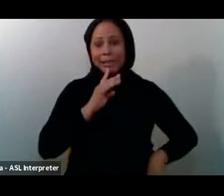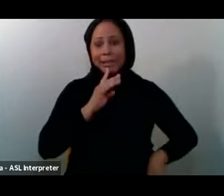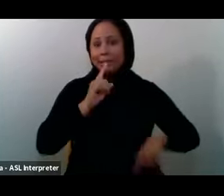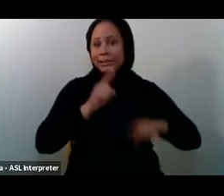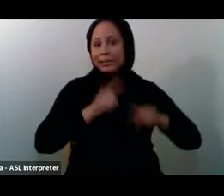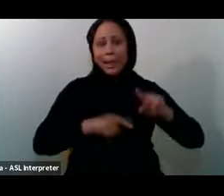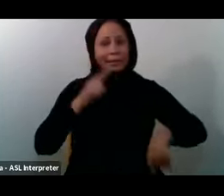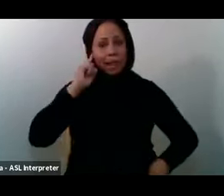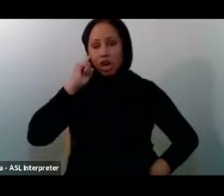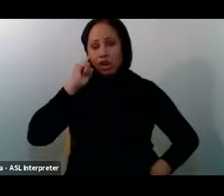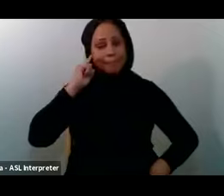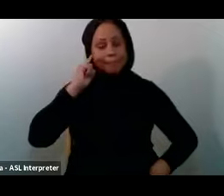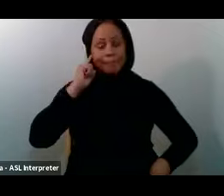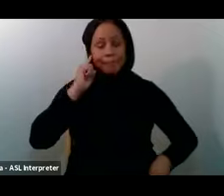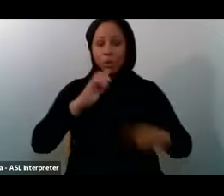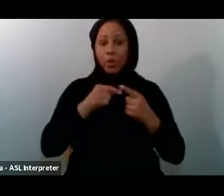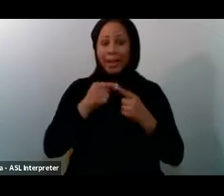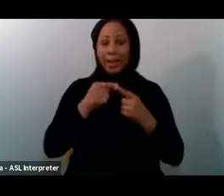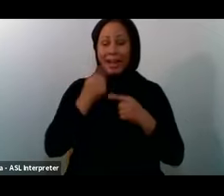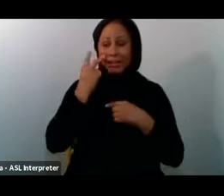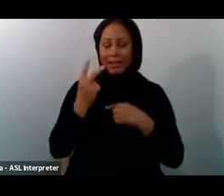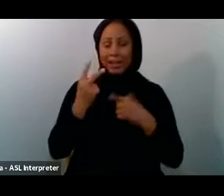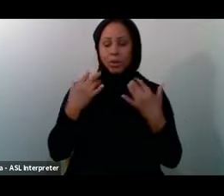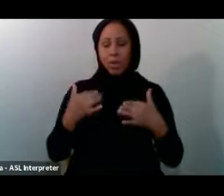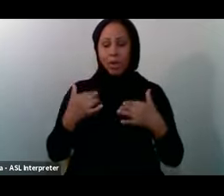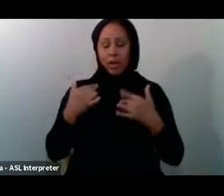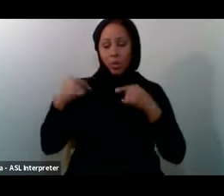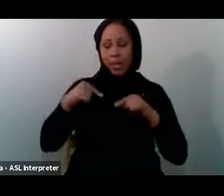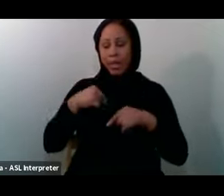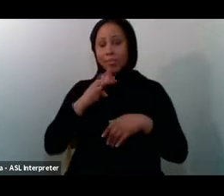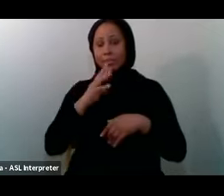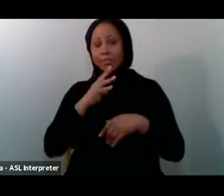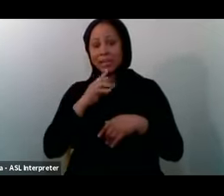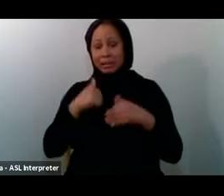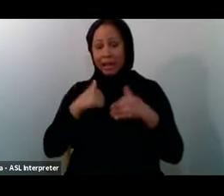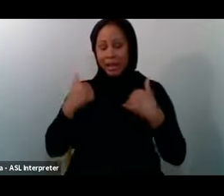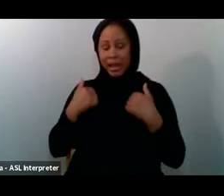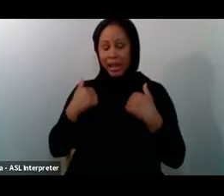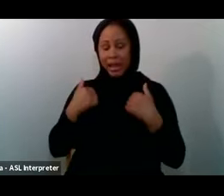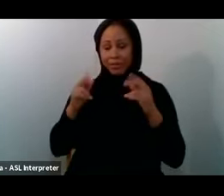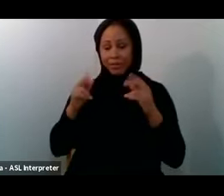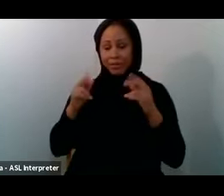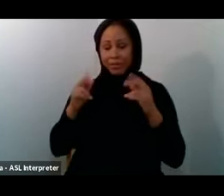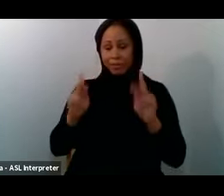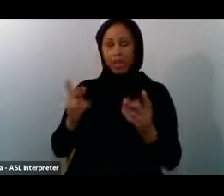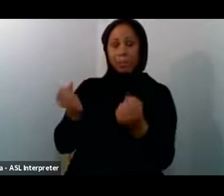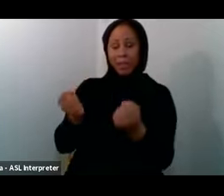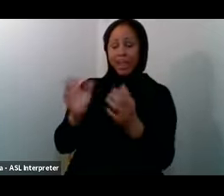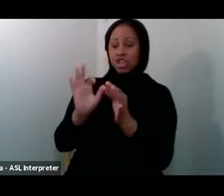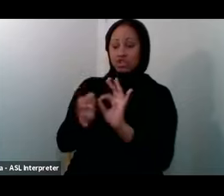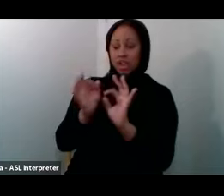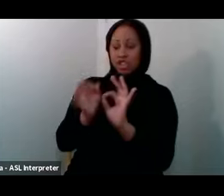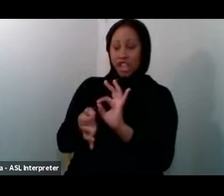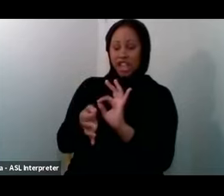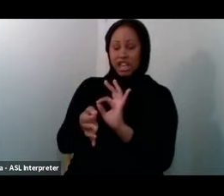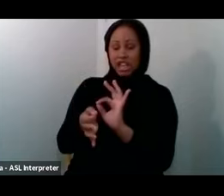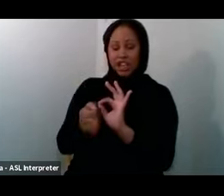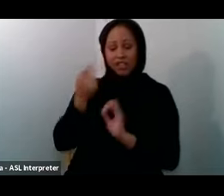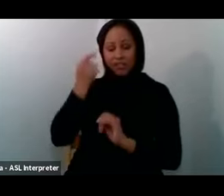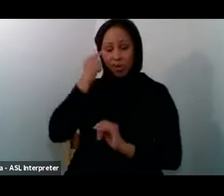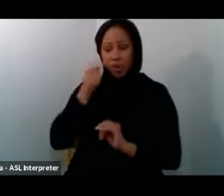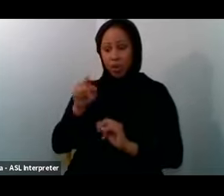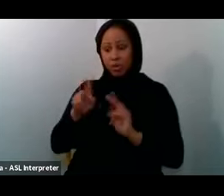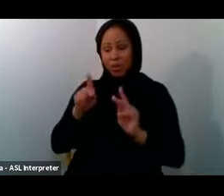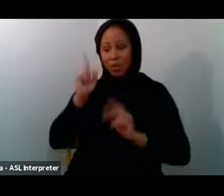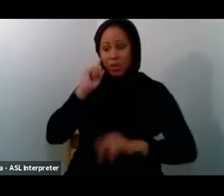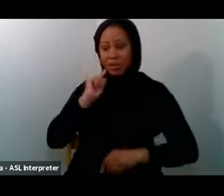so When I see That while I Am speaking I have Someone who Can translate My speech To those Who can't Hear Is extremely